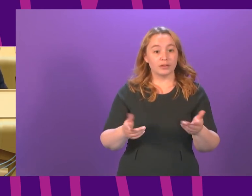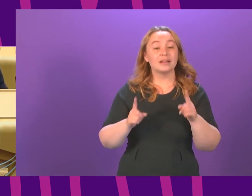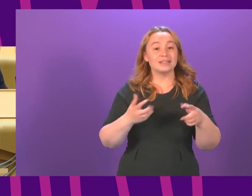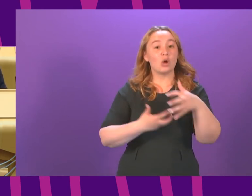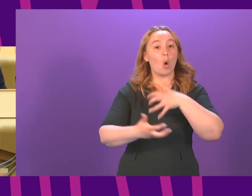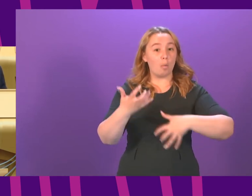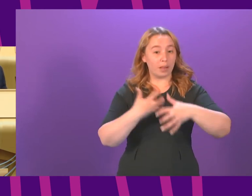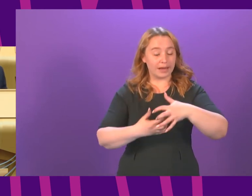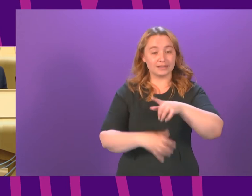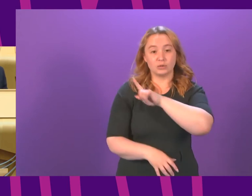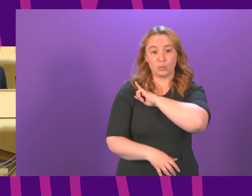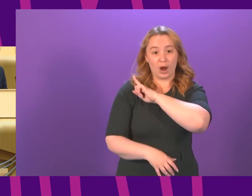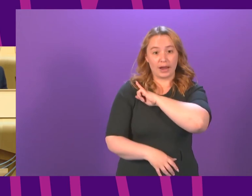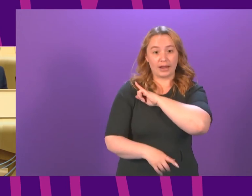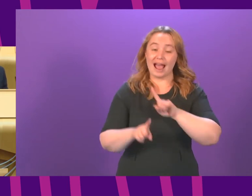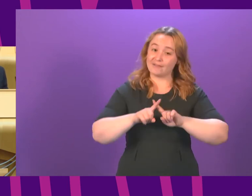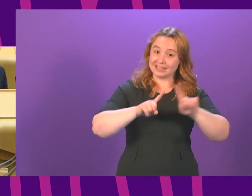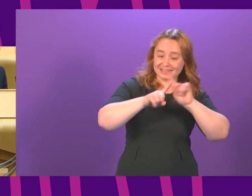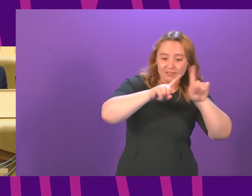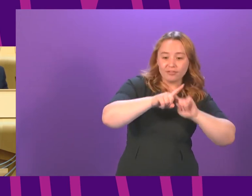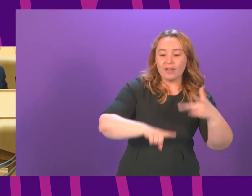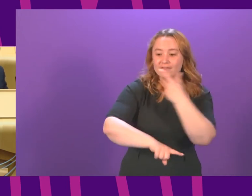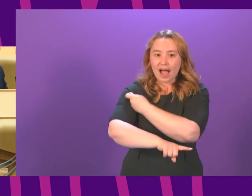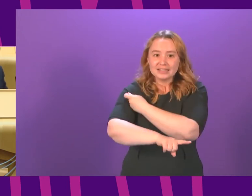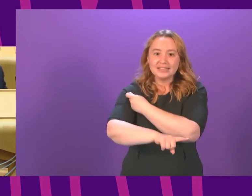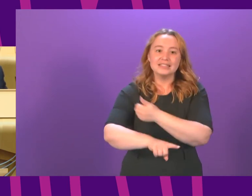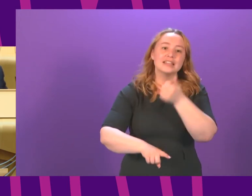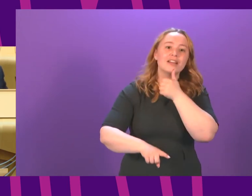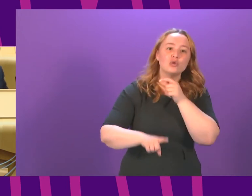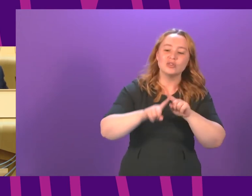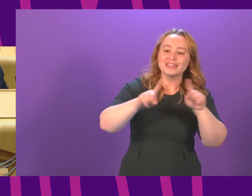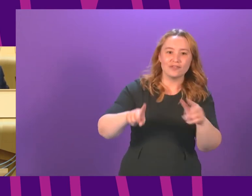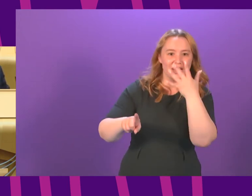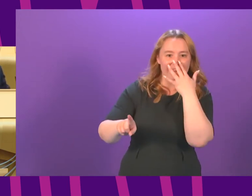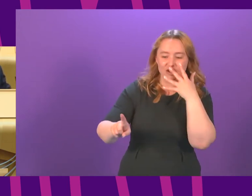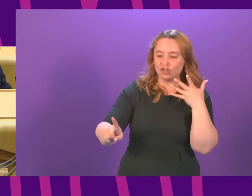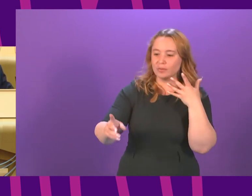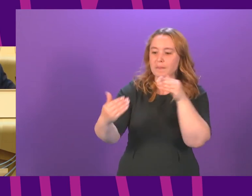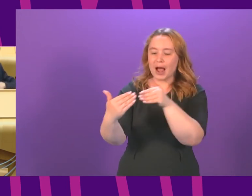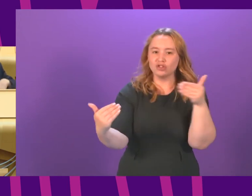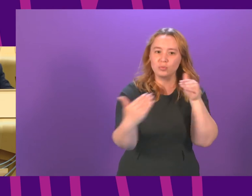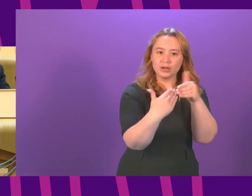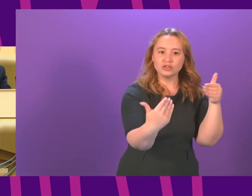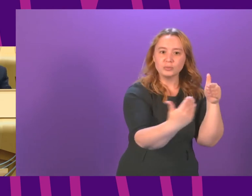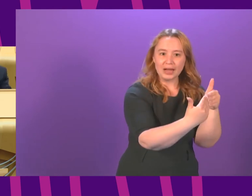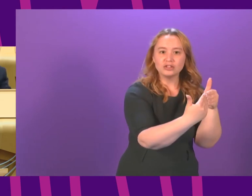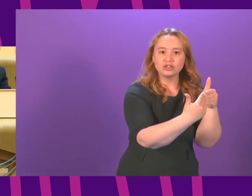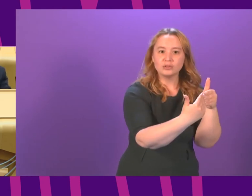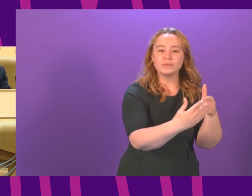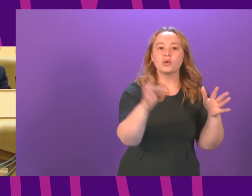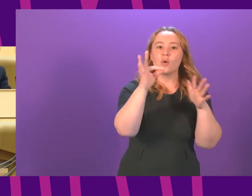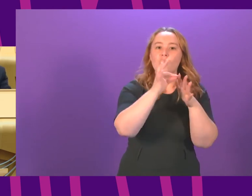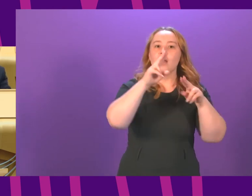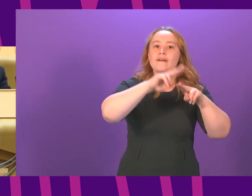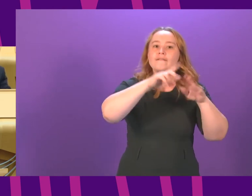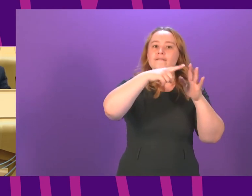because we have different vaccines and they can be used differently for different age groups so in terms of Pfizer